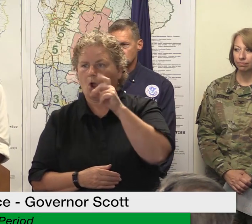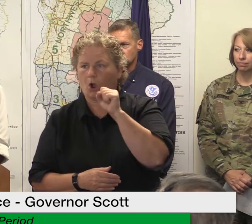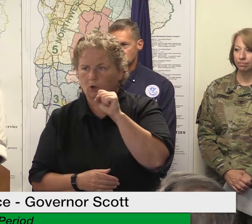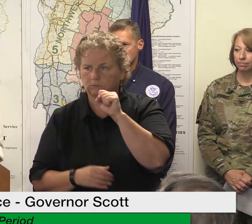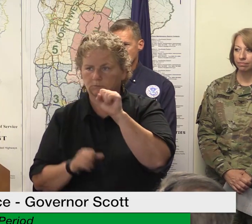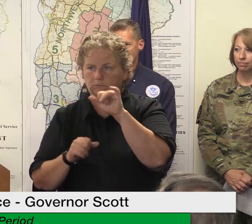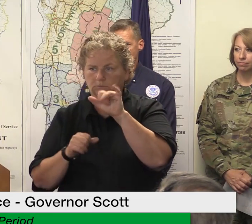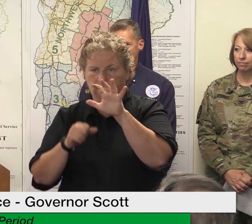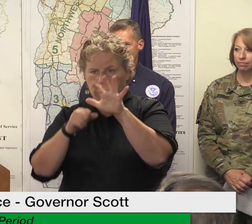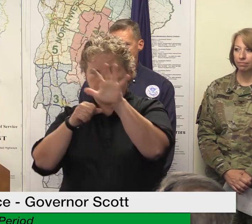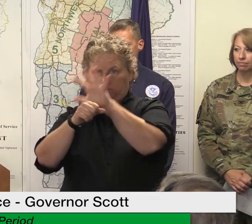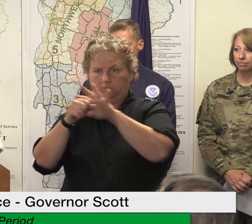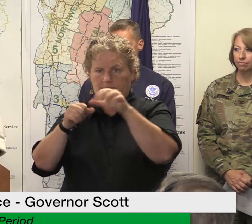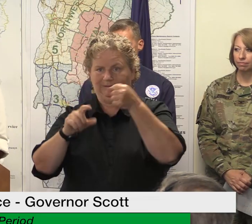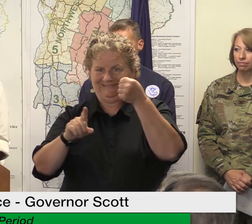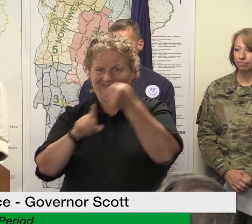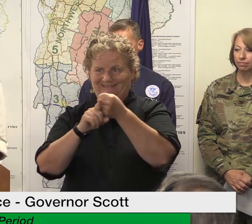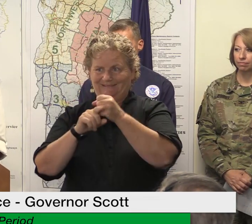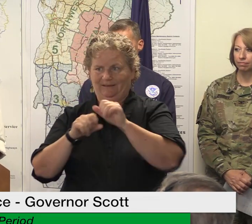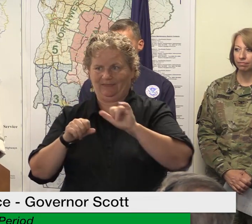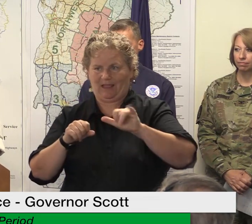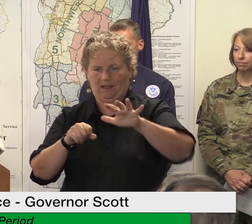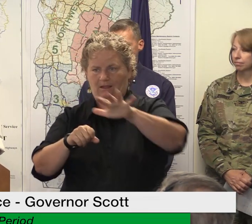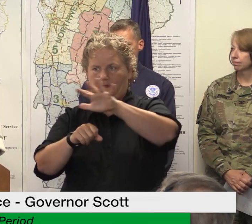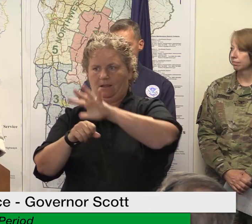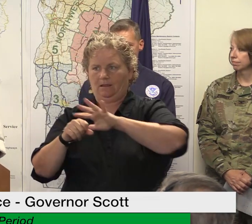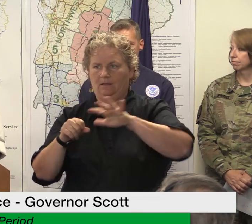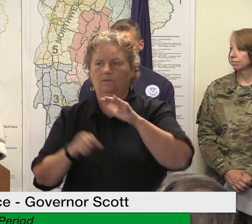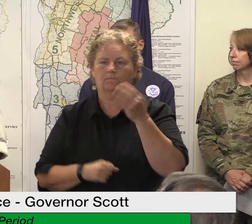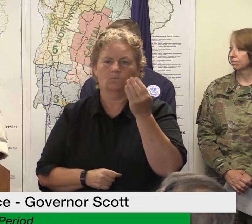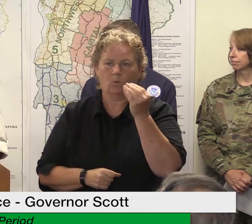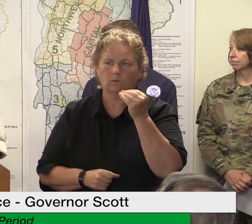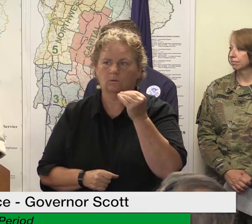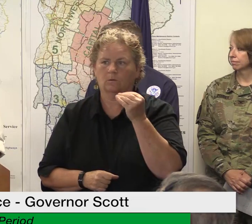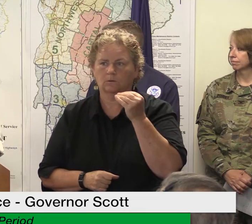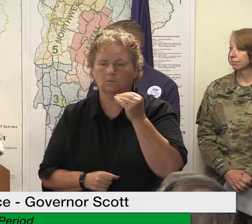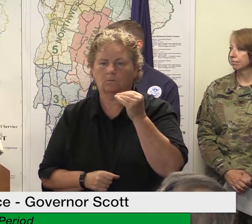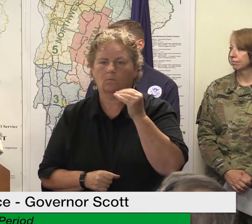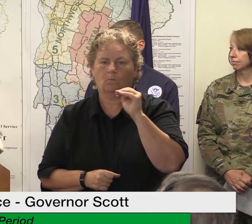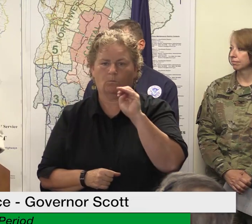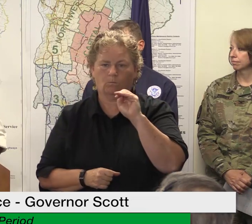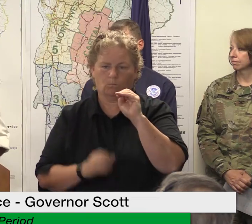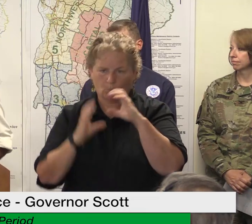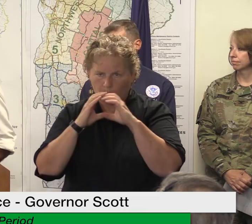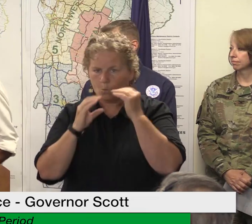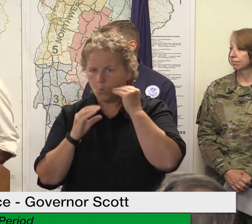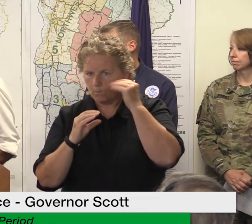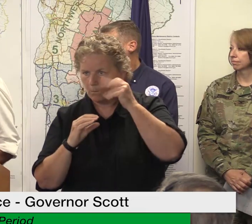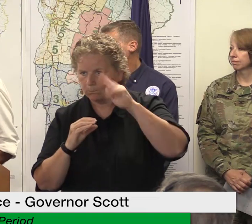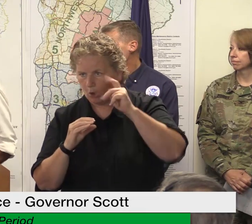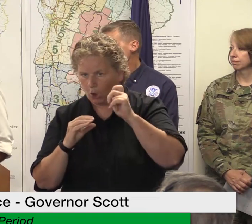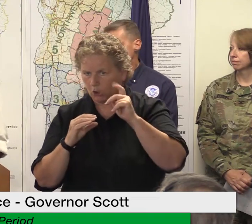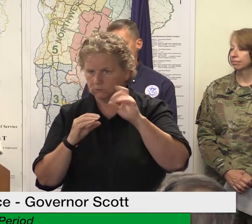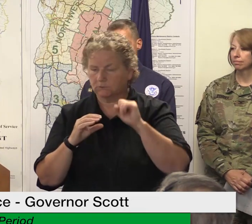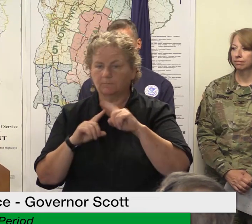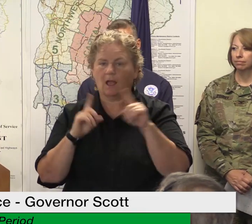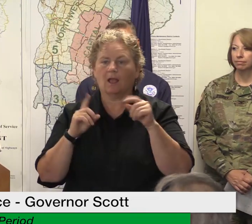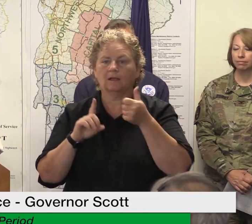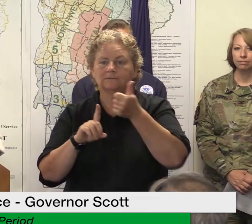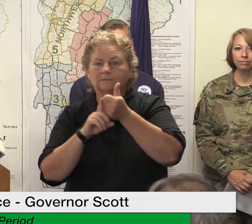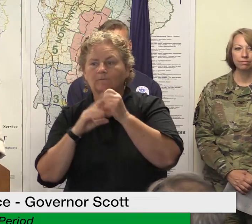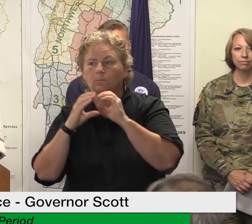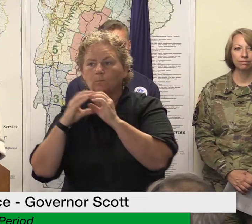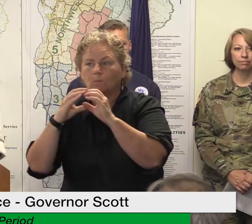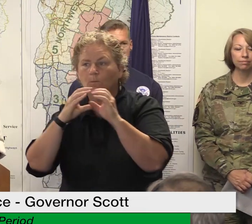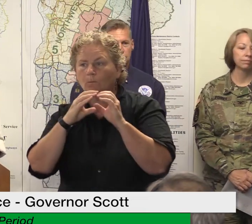i believe it's 14 but i'm but i'm but i'm not positive of that yeah i don't